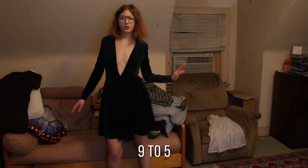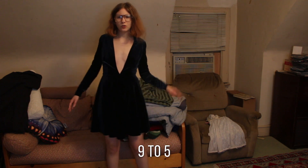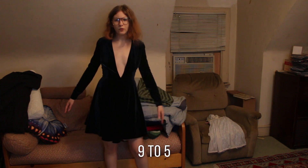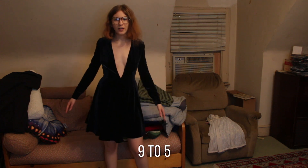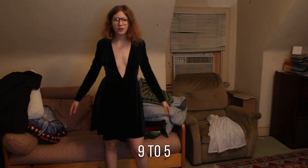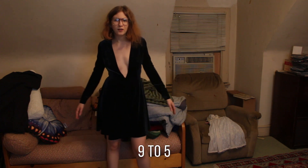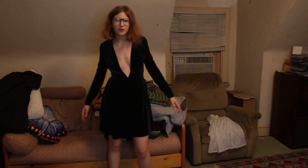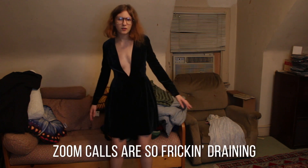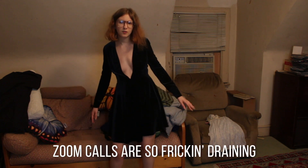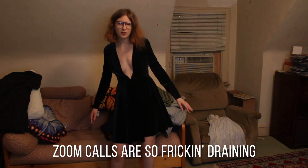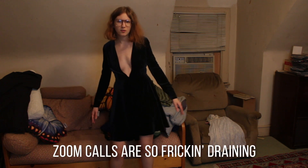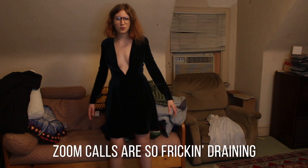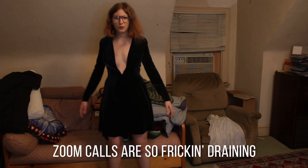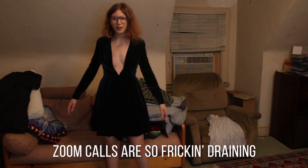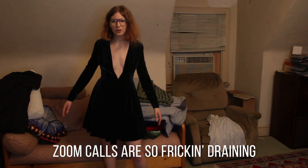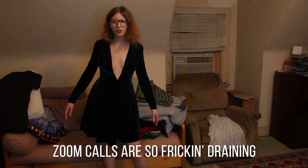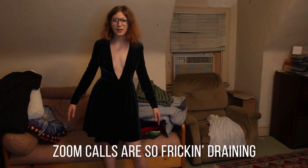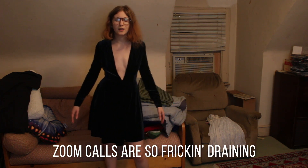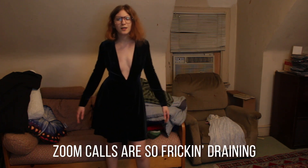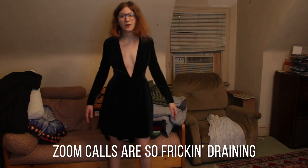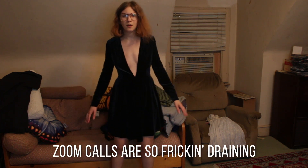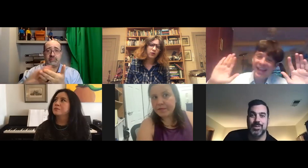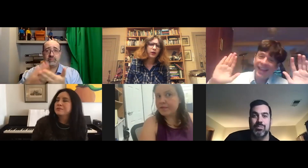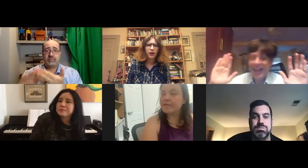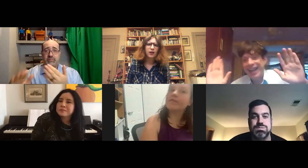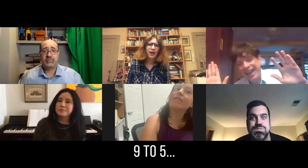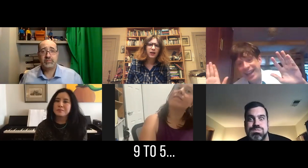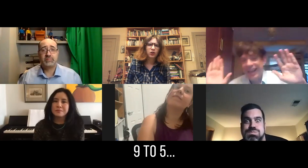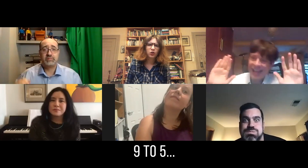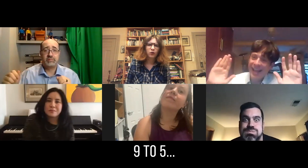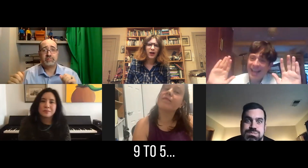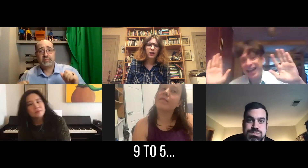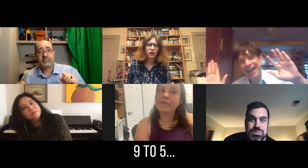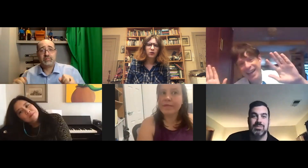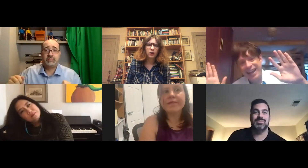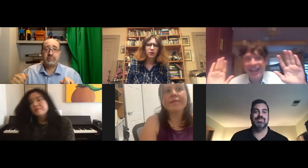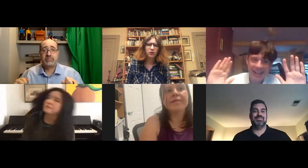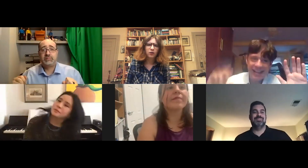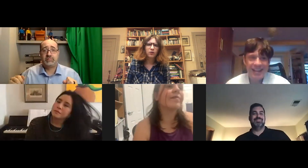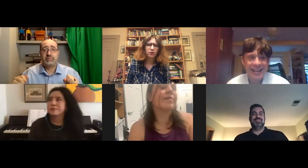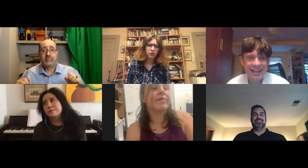9 to 5, Zoom calls are so freaking draining. 9 to 5.